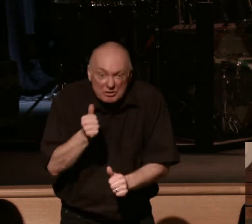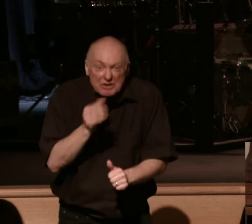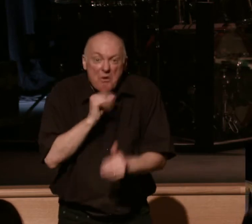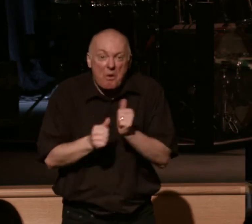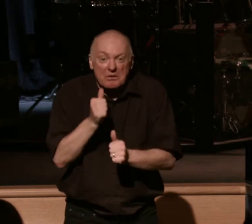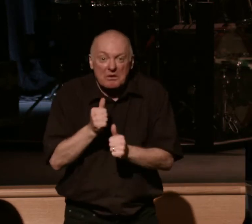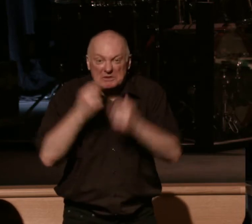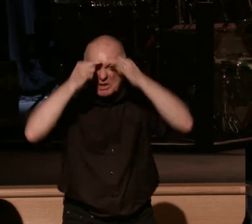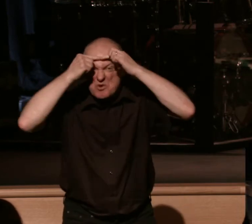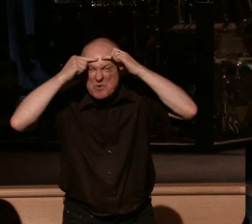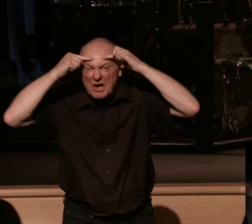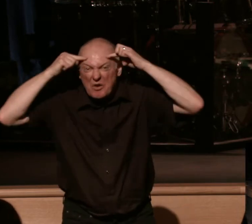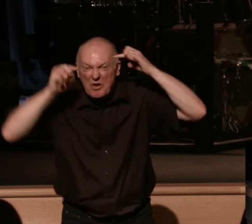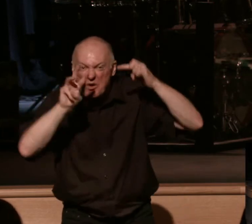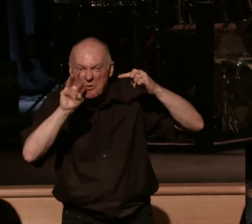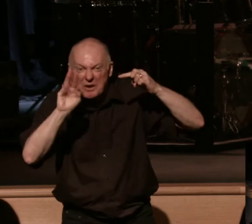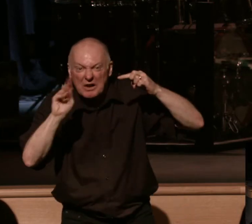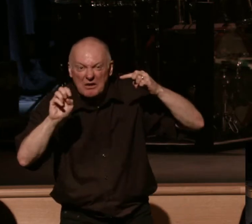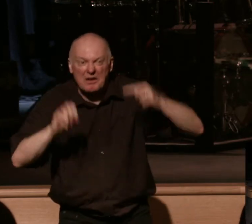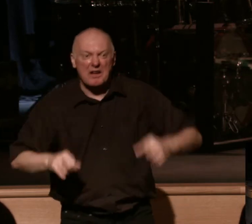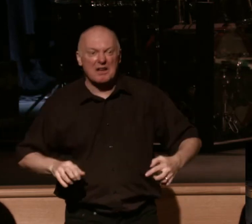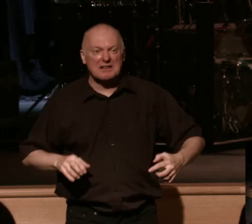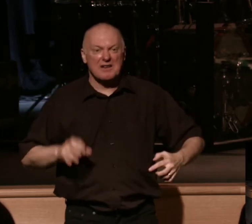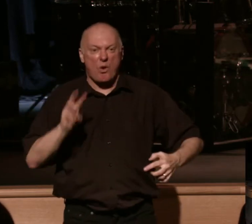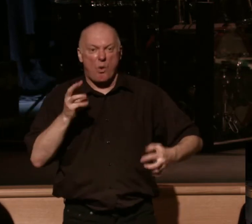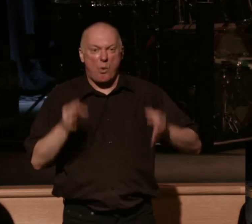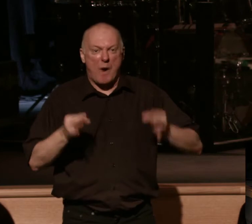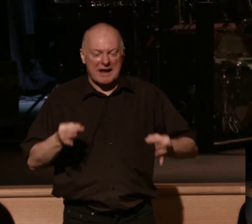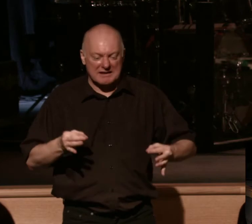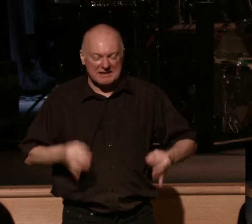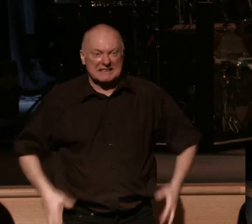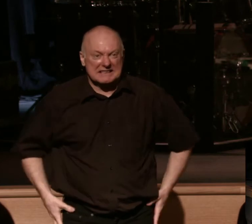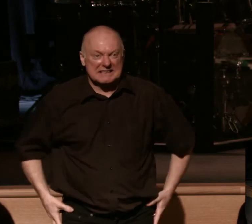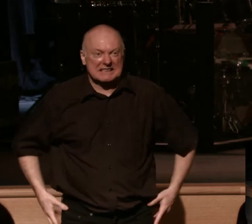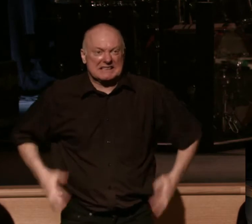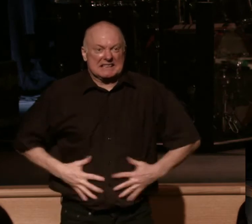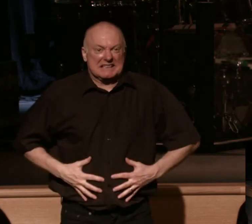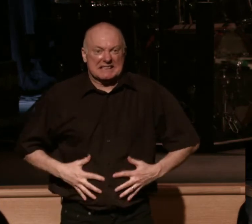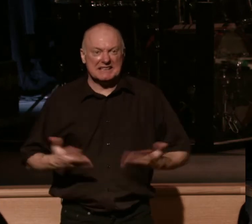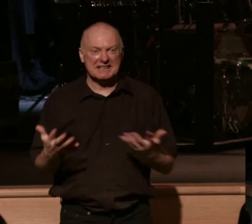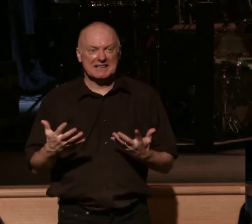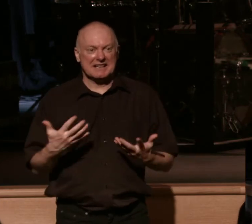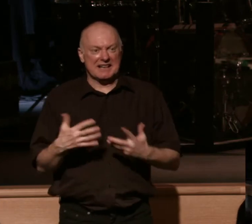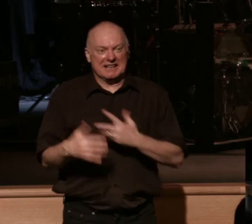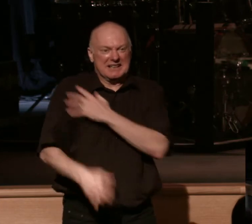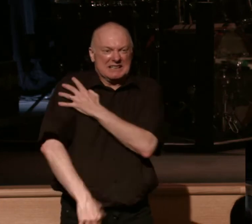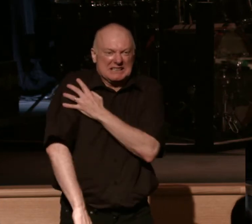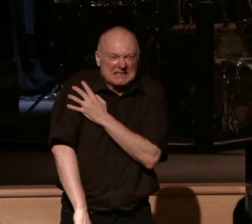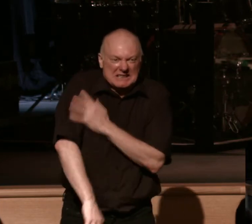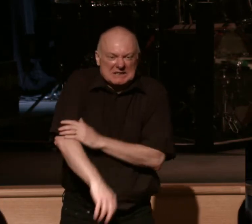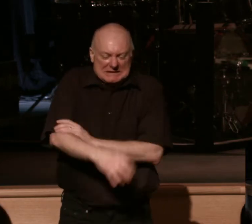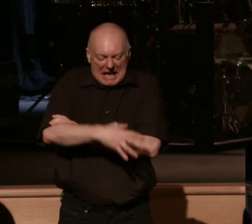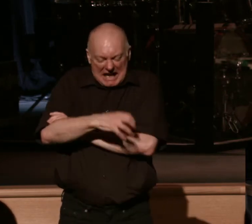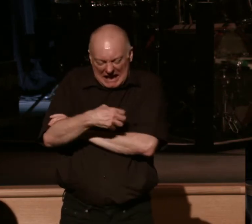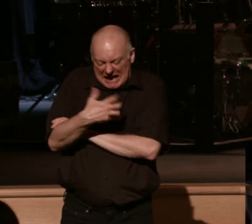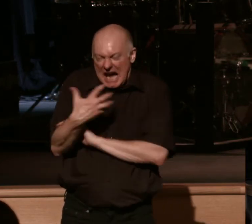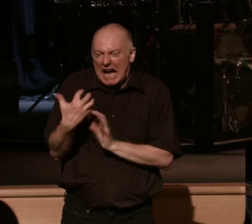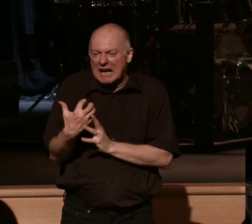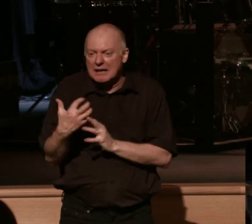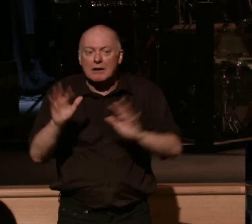wrinkles. We have weight moving around. We don't want it to be. We hear creaks and pains. It's called we're wasting away. But listen, here's the